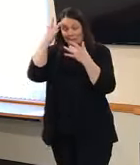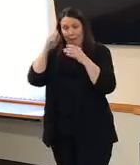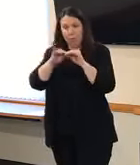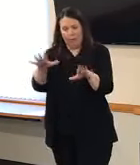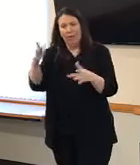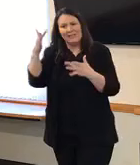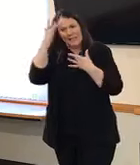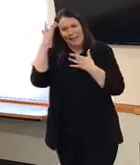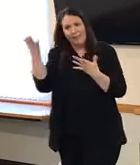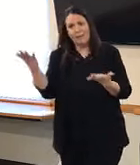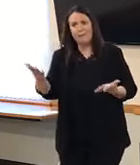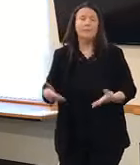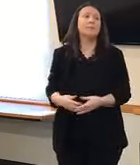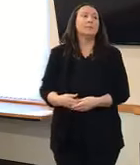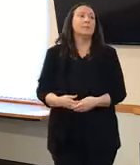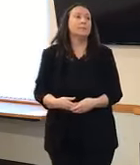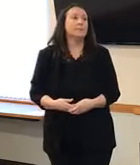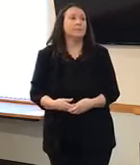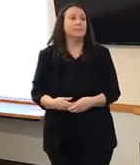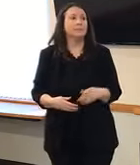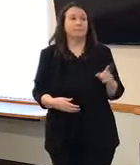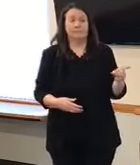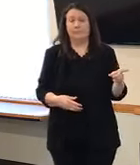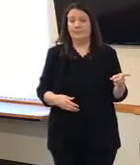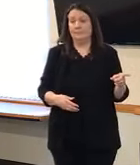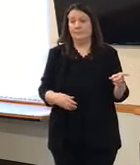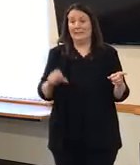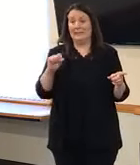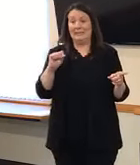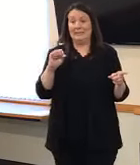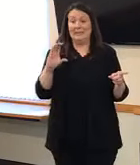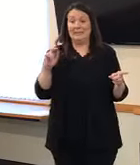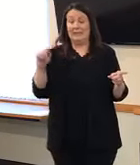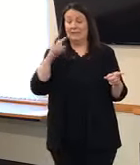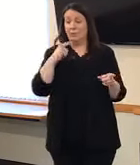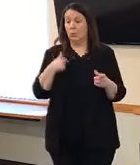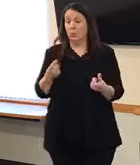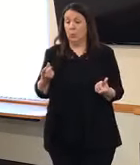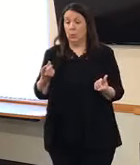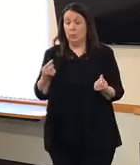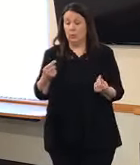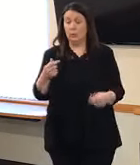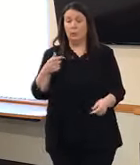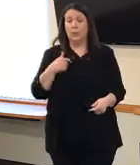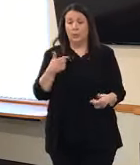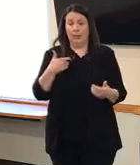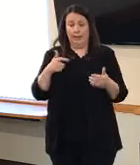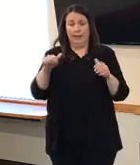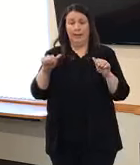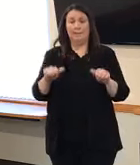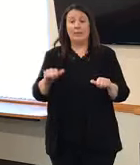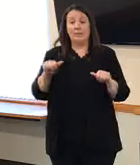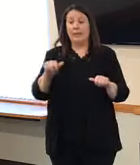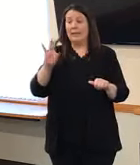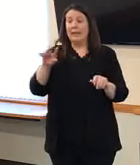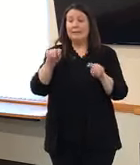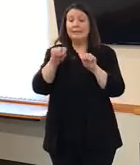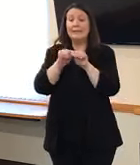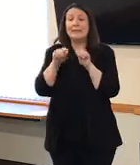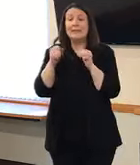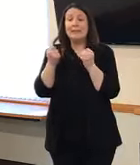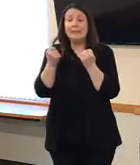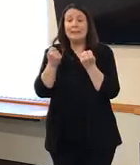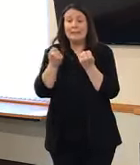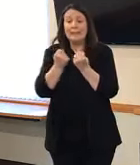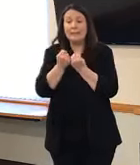what, uh, many of the things that, a couple of things that we've done already is, uh, we have, uh, the ability of, if team members are,